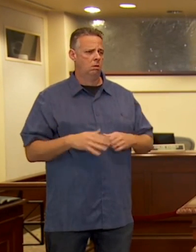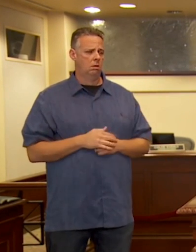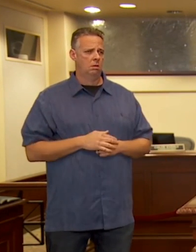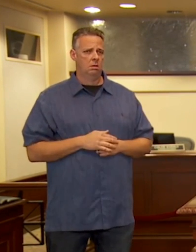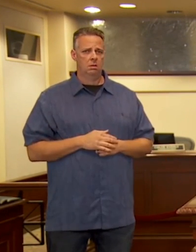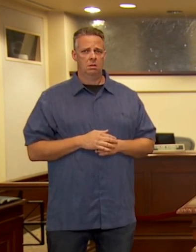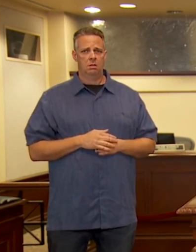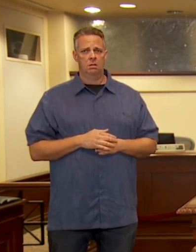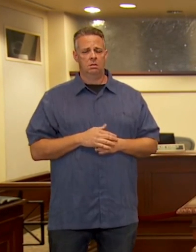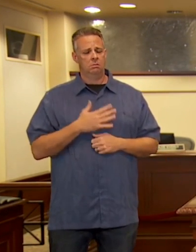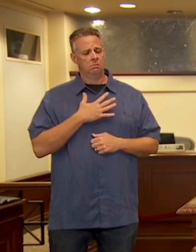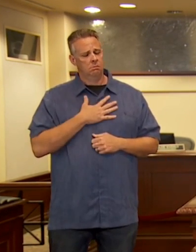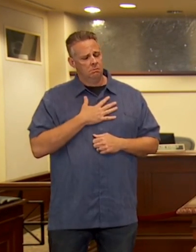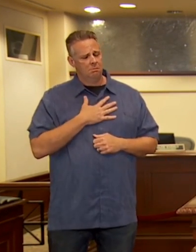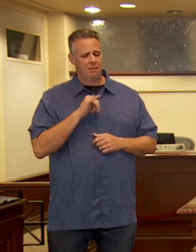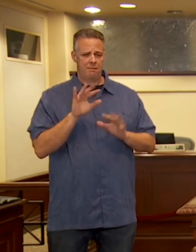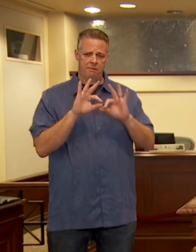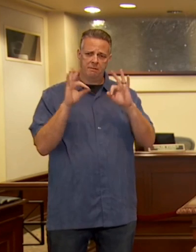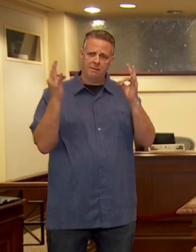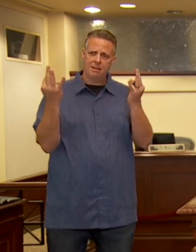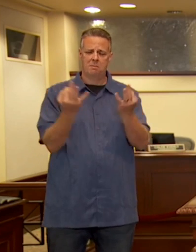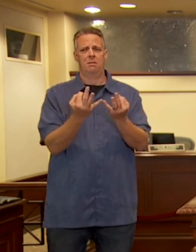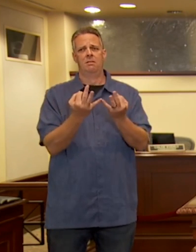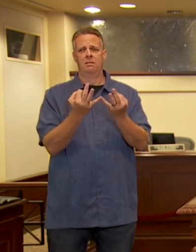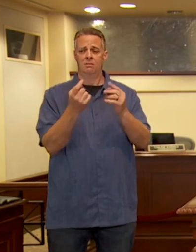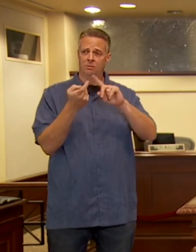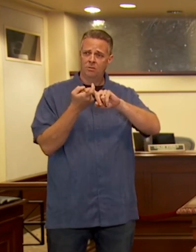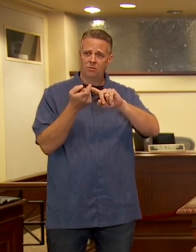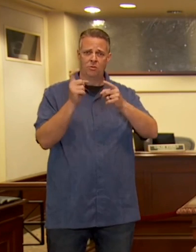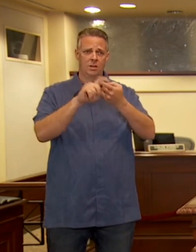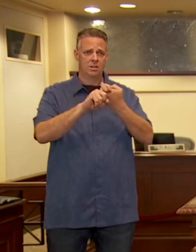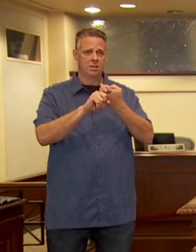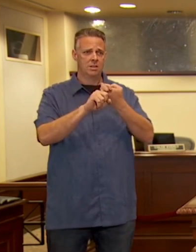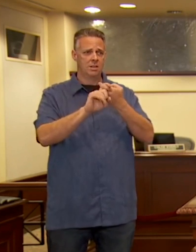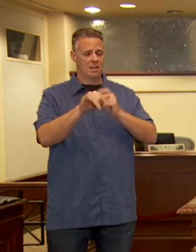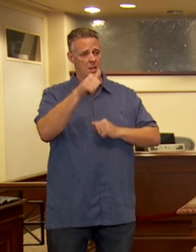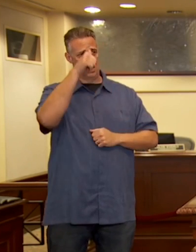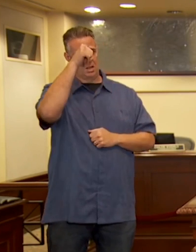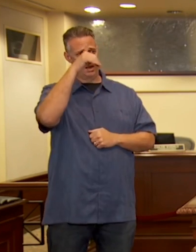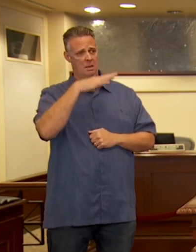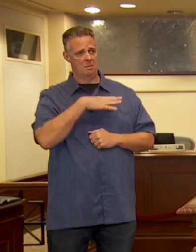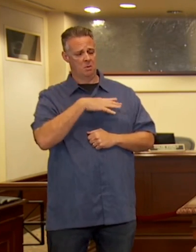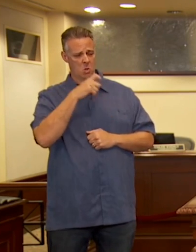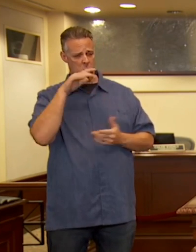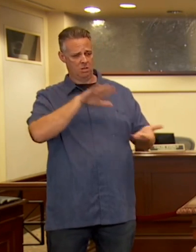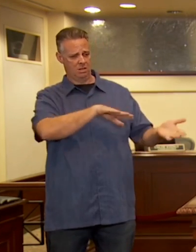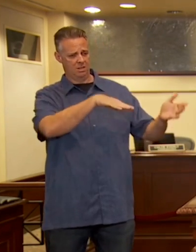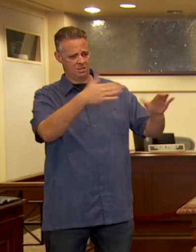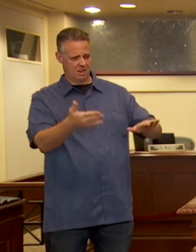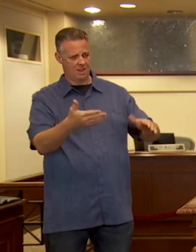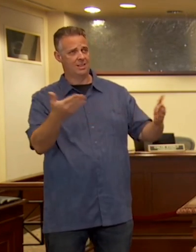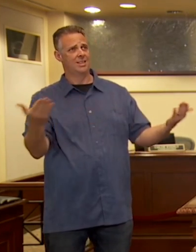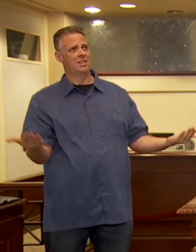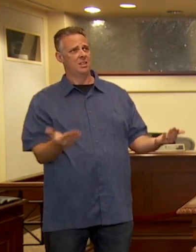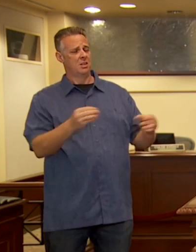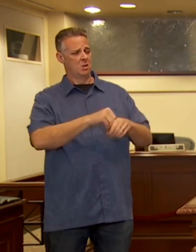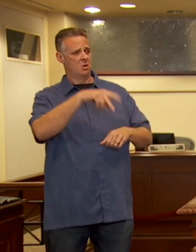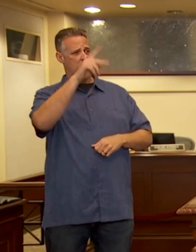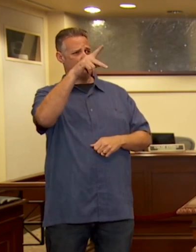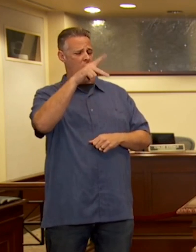My heart goes out to the family and the friends of the man who was killed last night on the streets of our city.